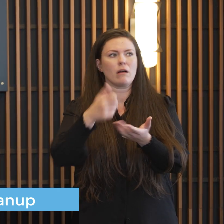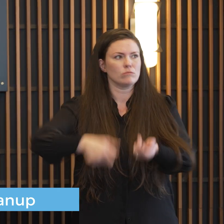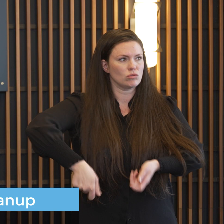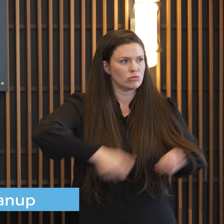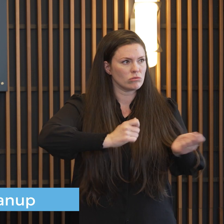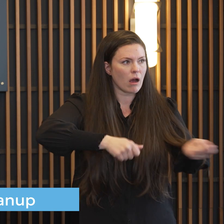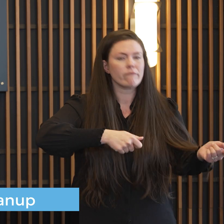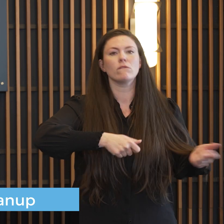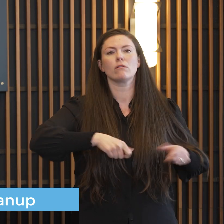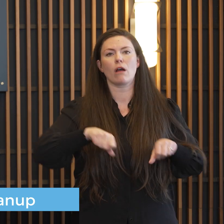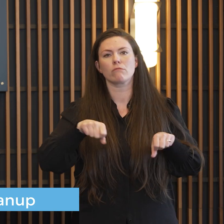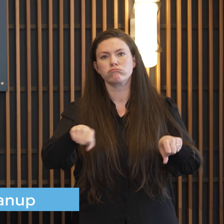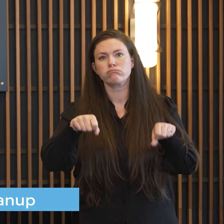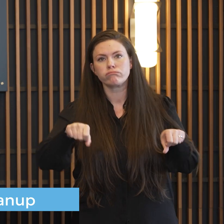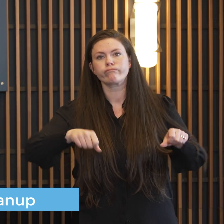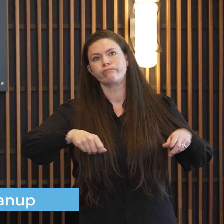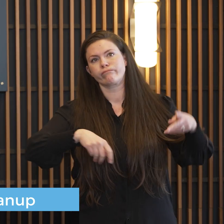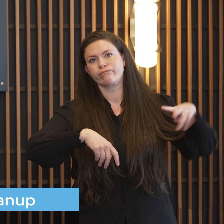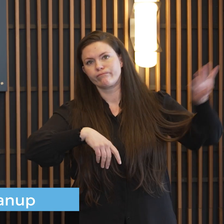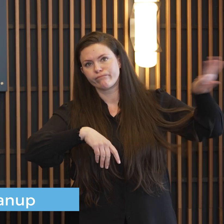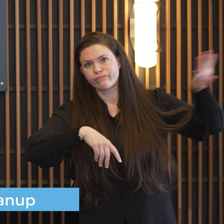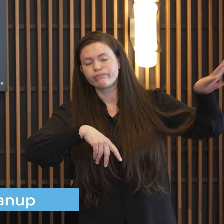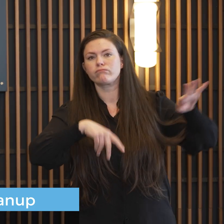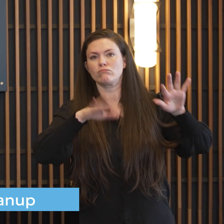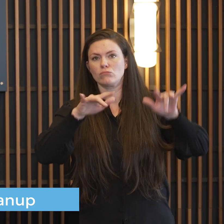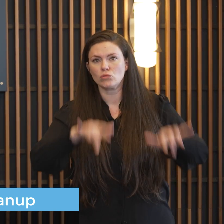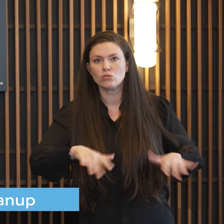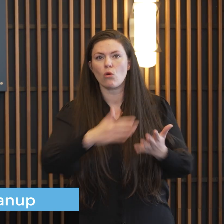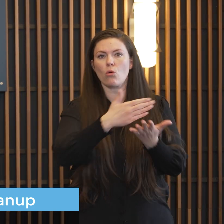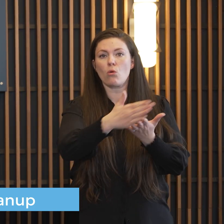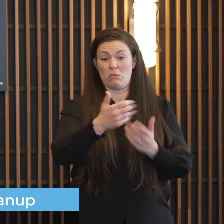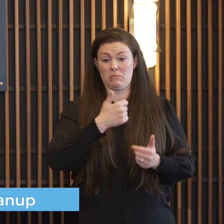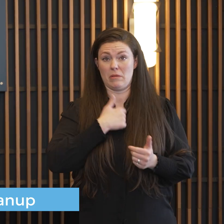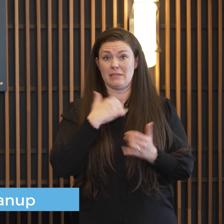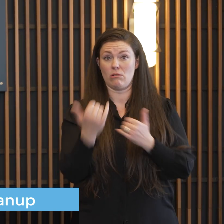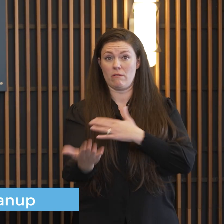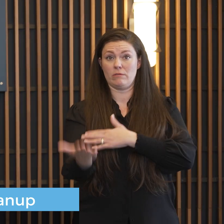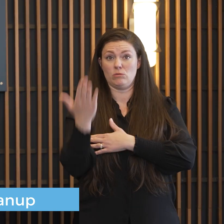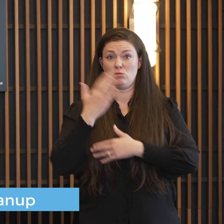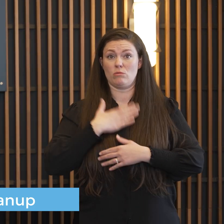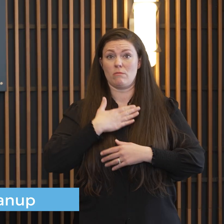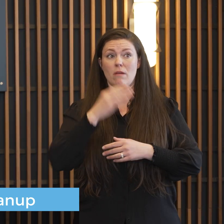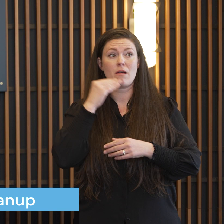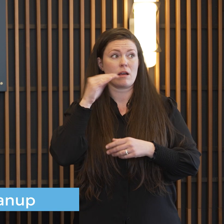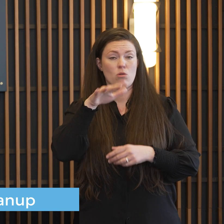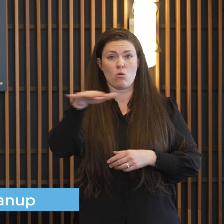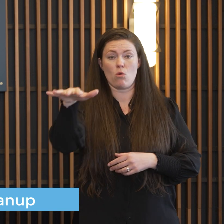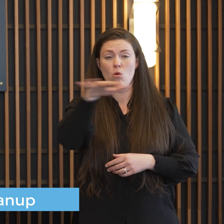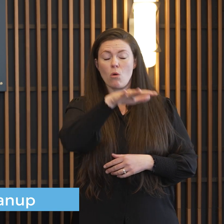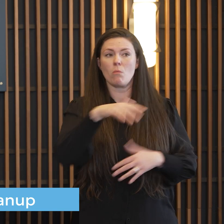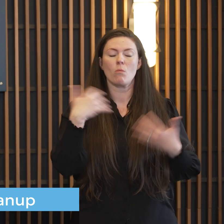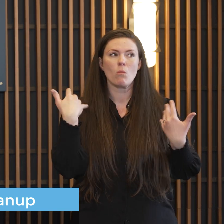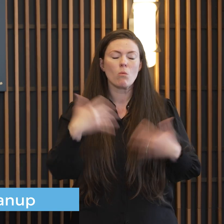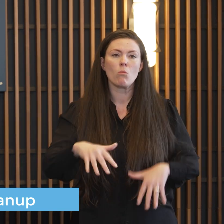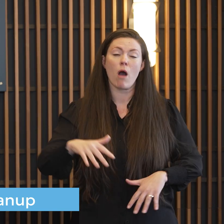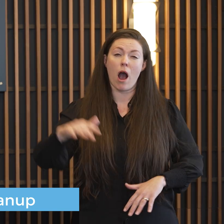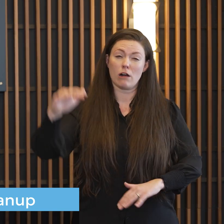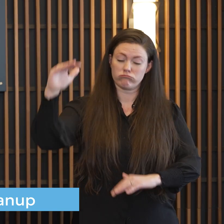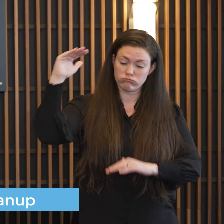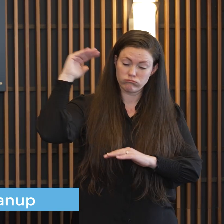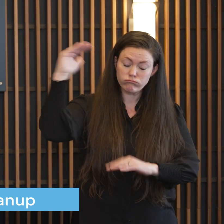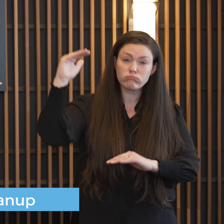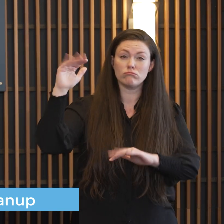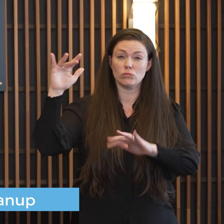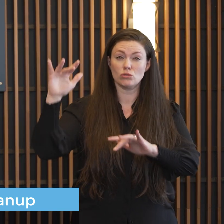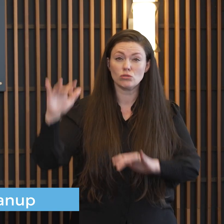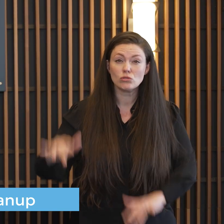snow blowing out even myself spent a little bit of time outside this morning at my place and this is some heavy snow and there's not a lot of